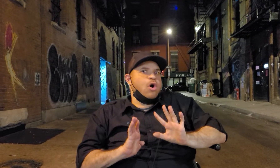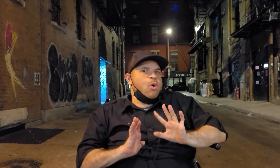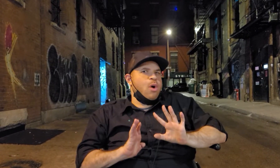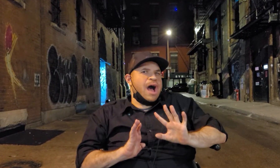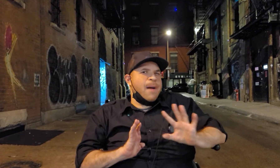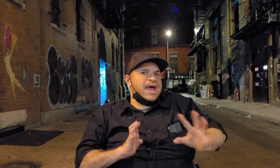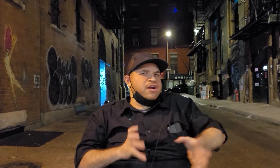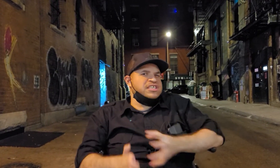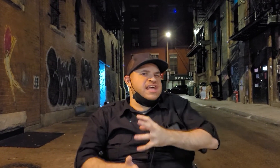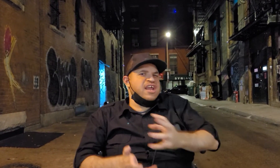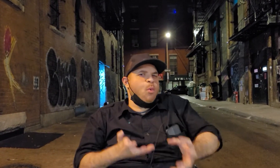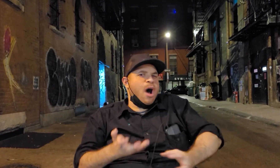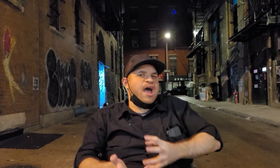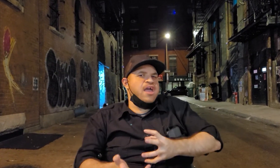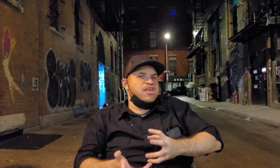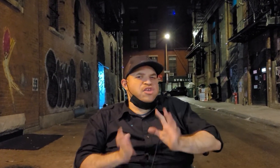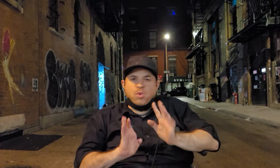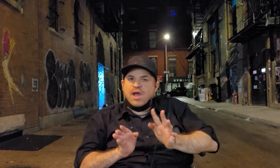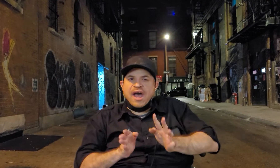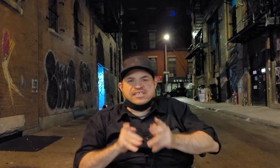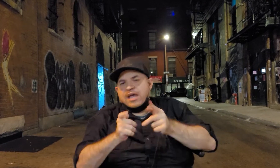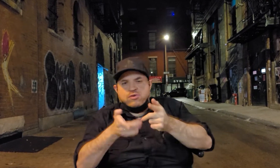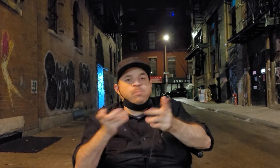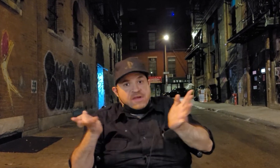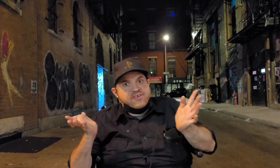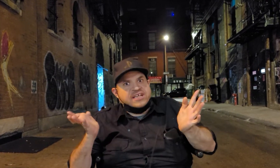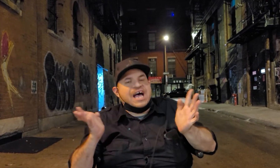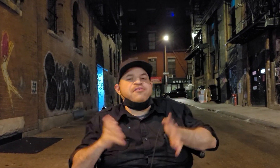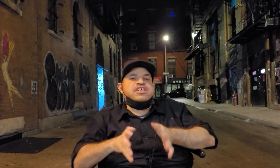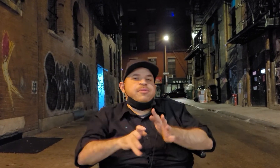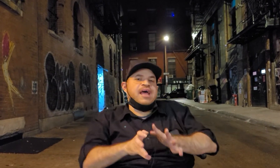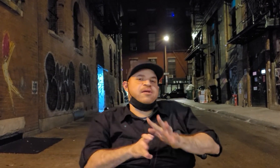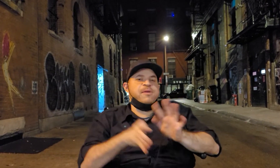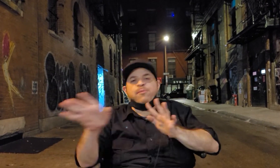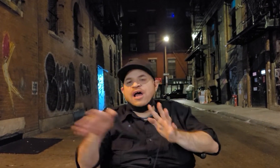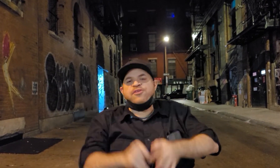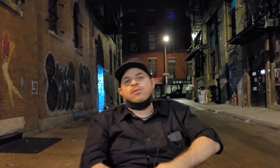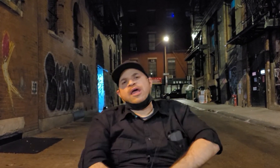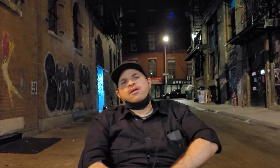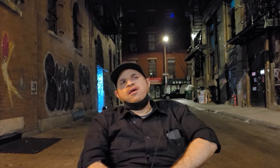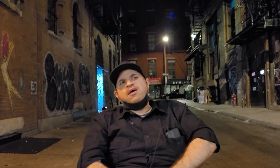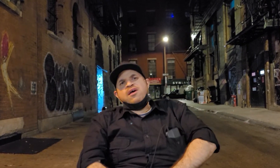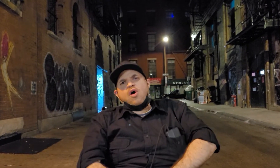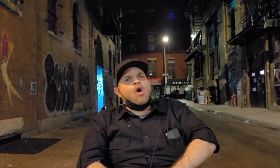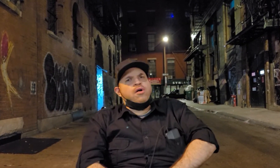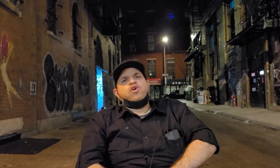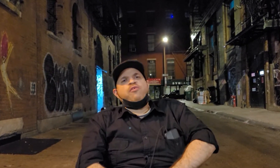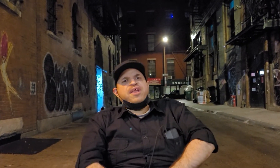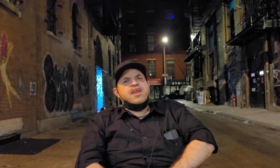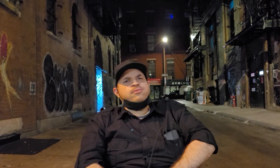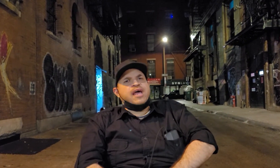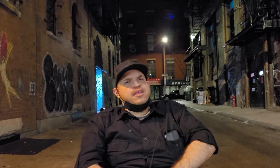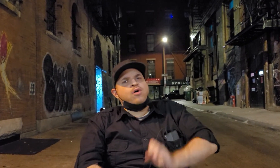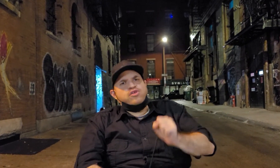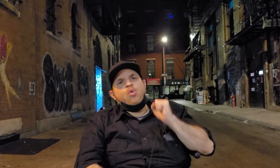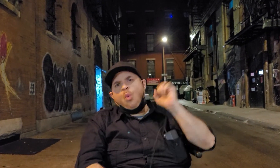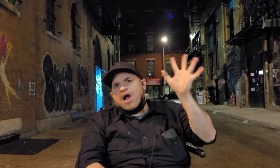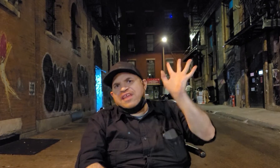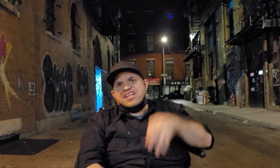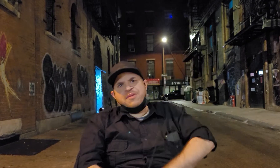i'm not understanding why you guys not my fans obviously but like people out there are like oh it's overheating like yo you want that to be